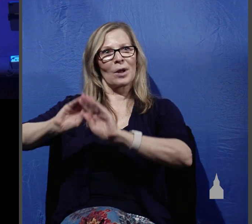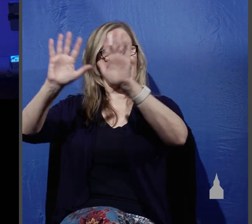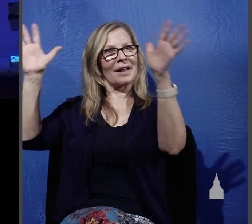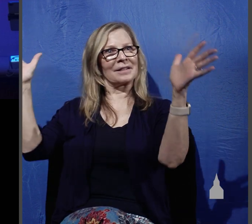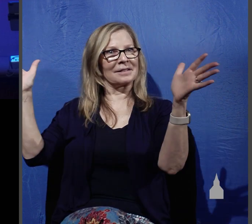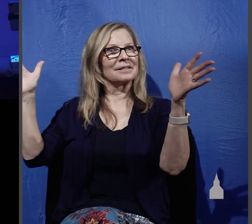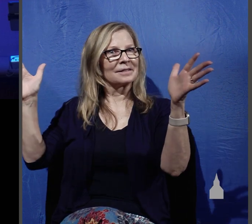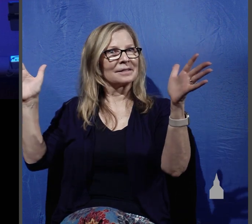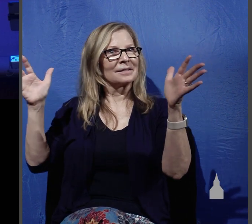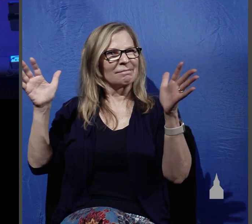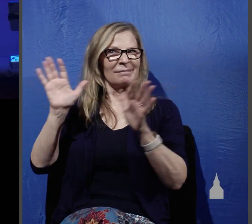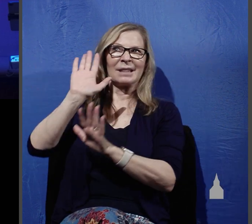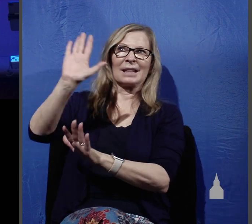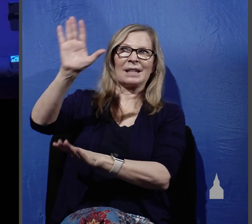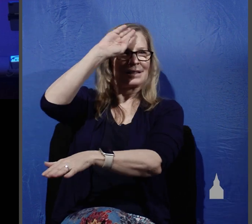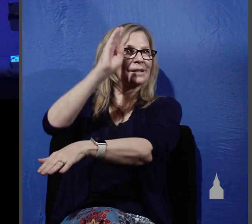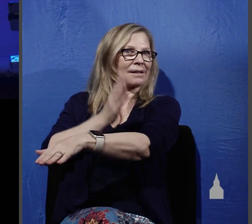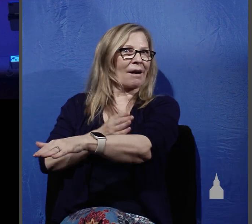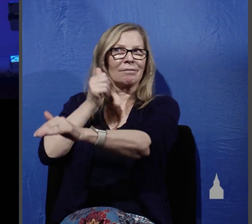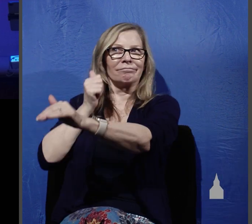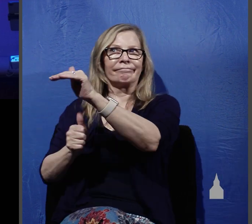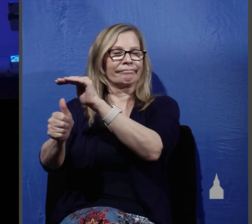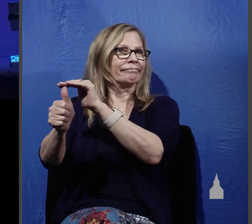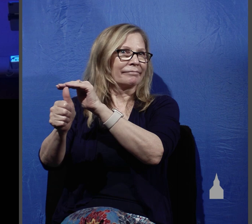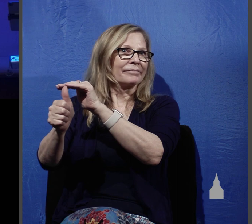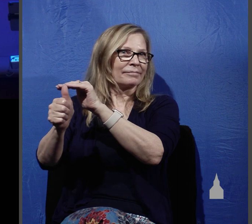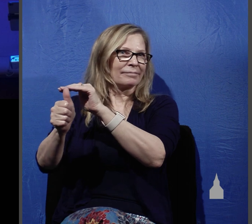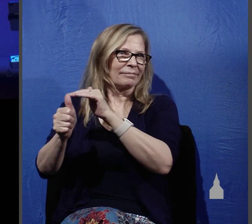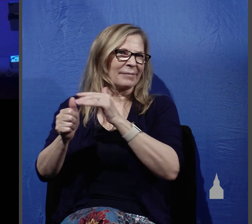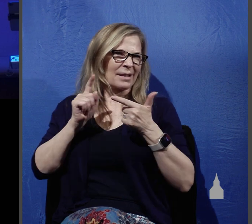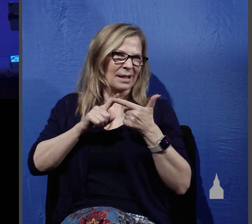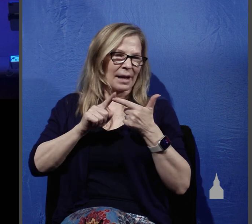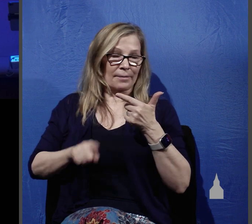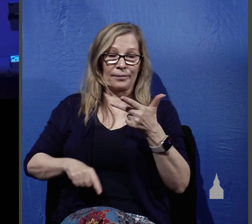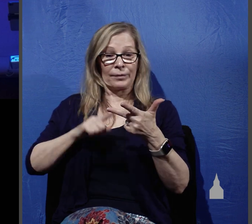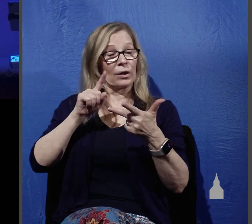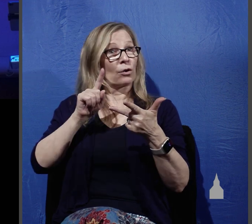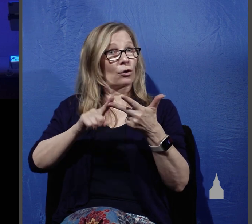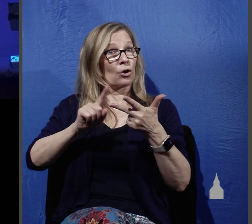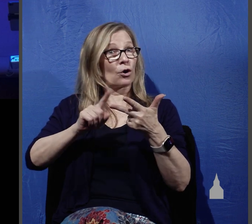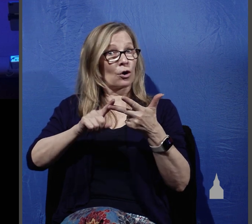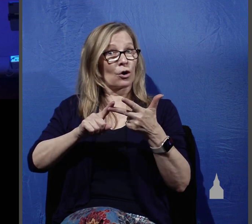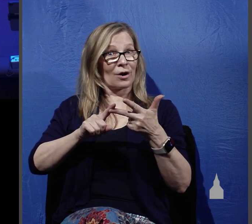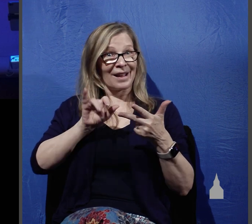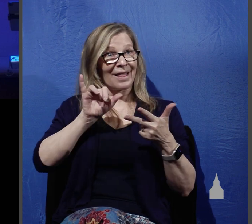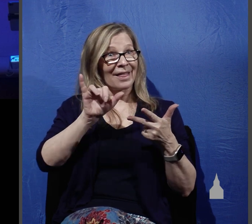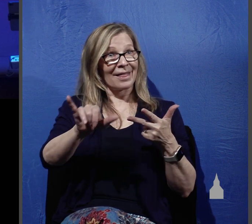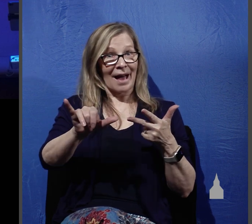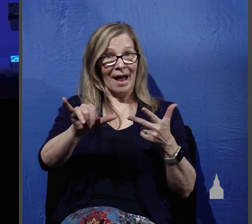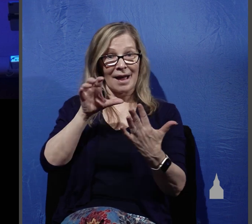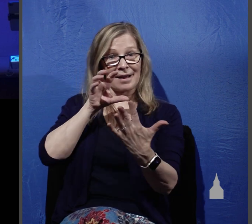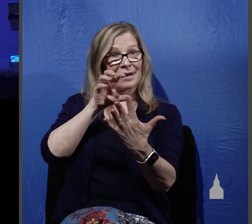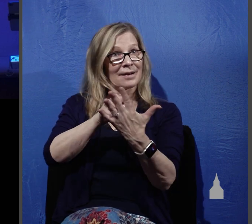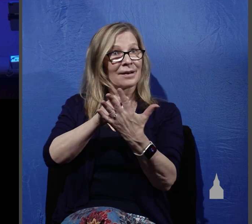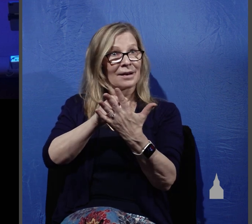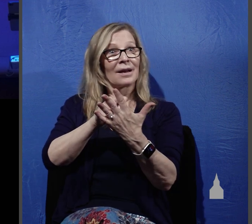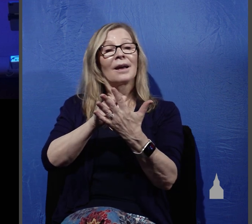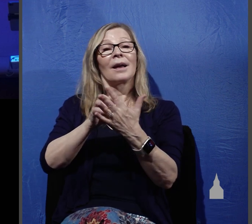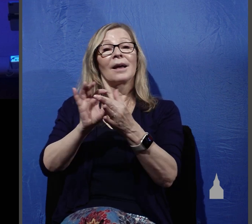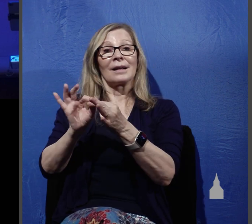That's the second observation. A third observation about this passage is that it is connected to, and it flows out of the